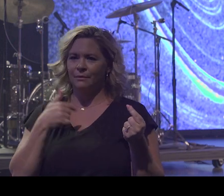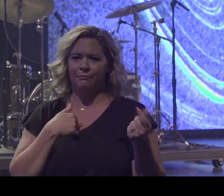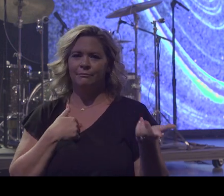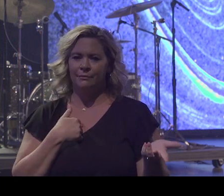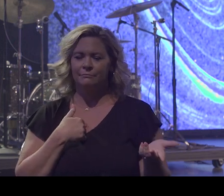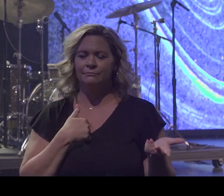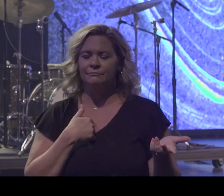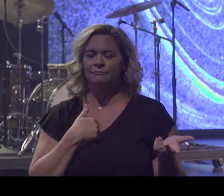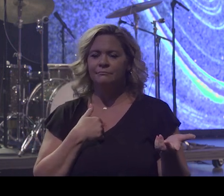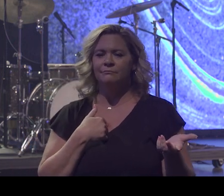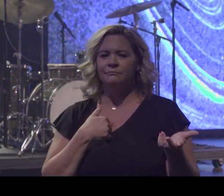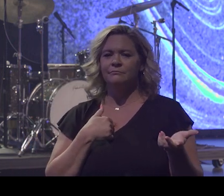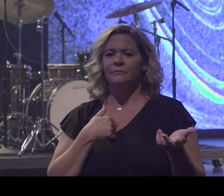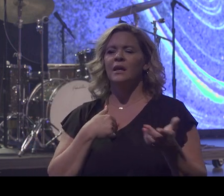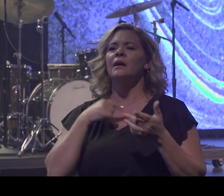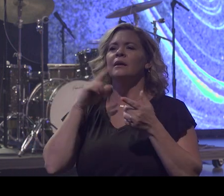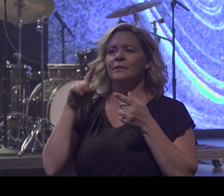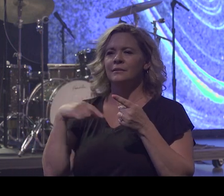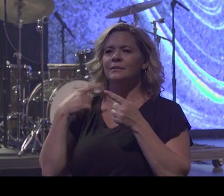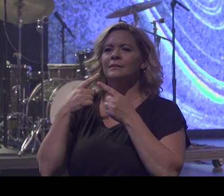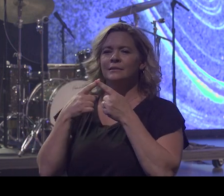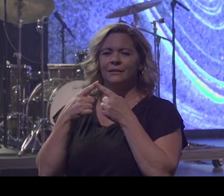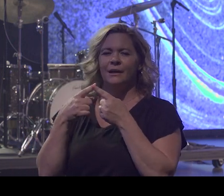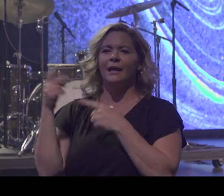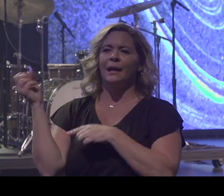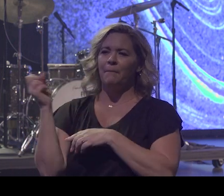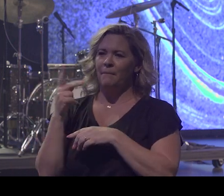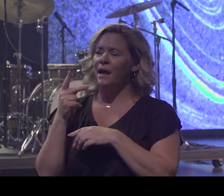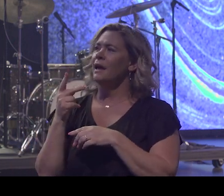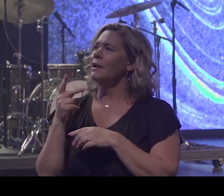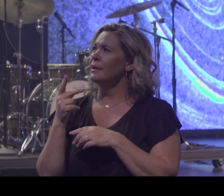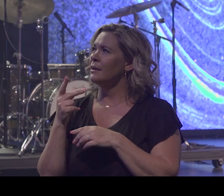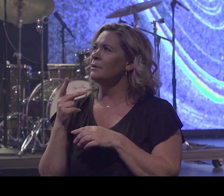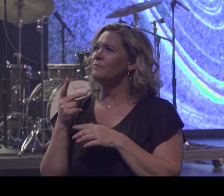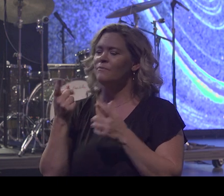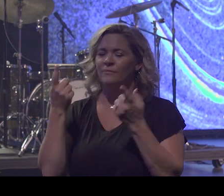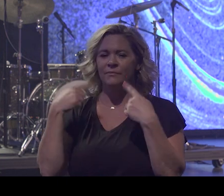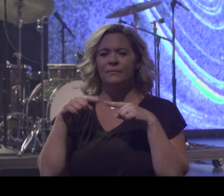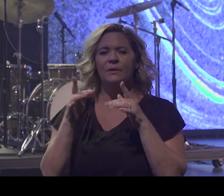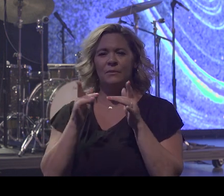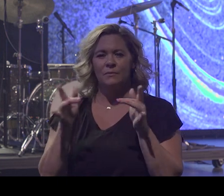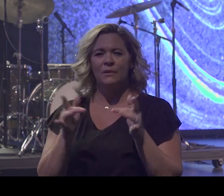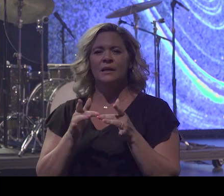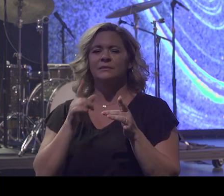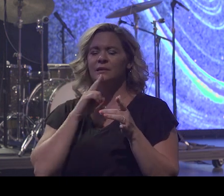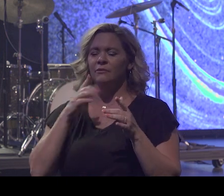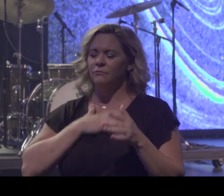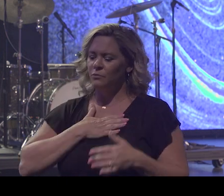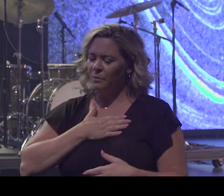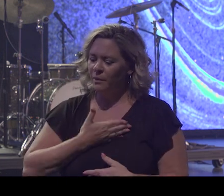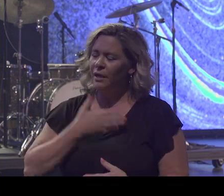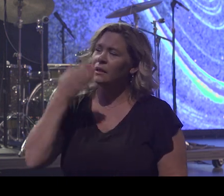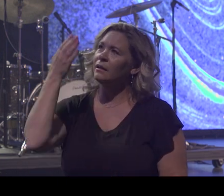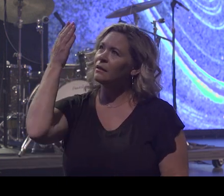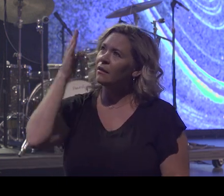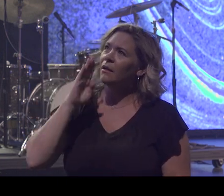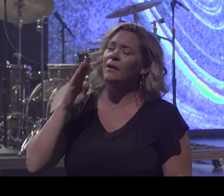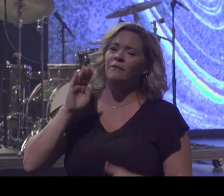But it wasn't until I came back and come to the place of repenting to God and asking God to forgive me. It was a long